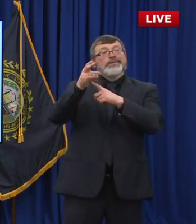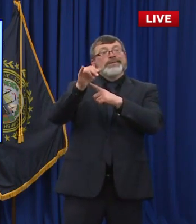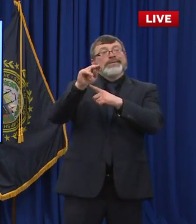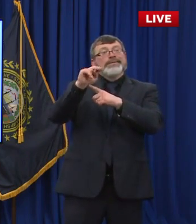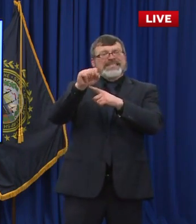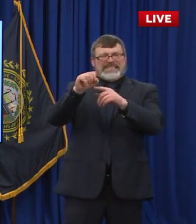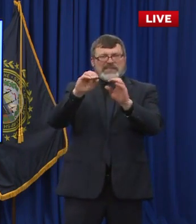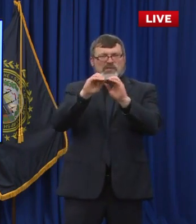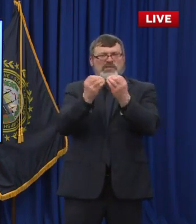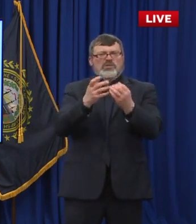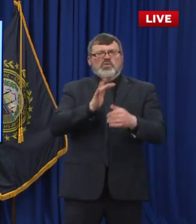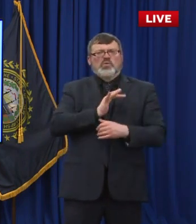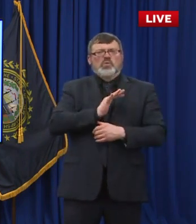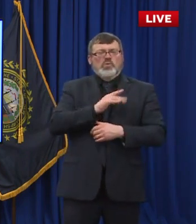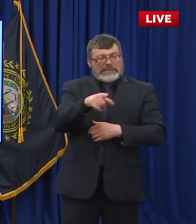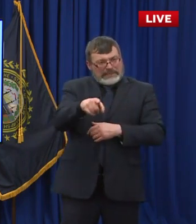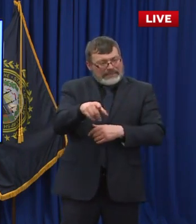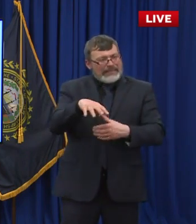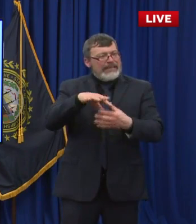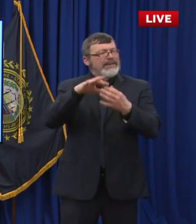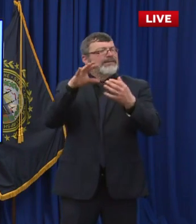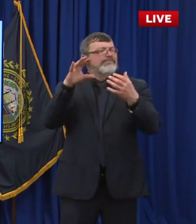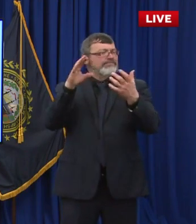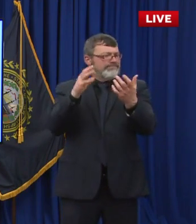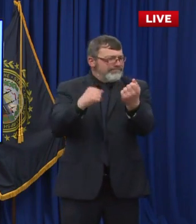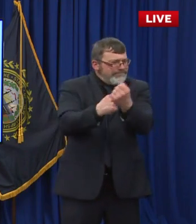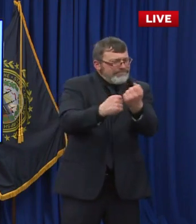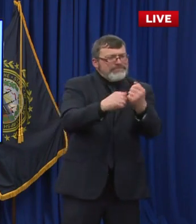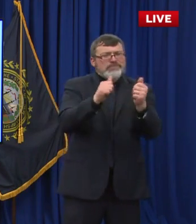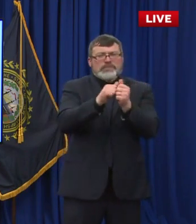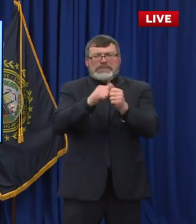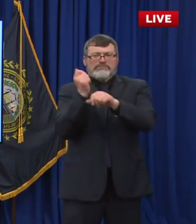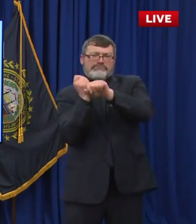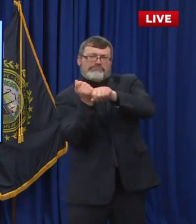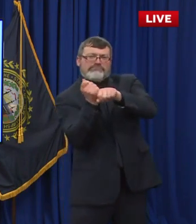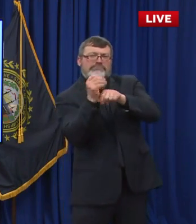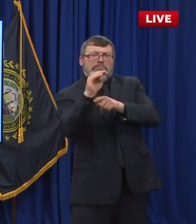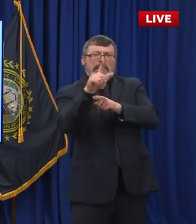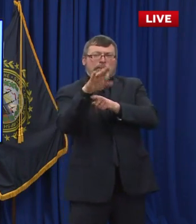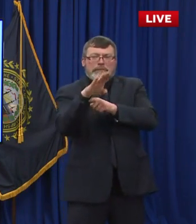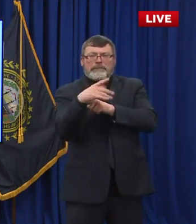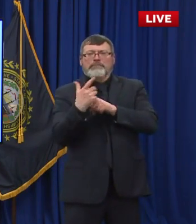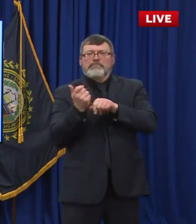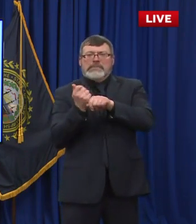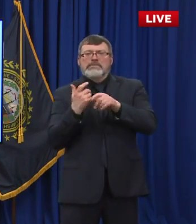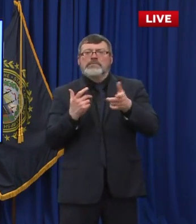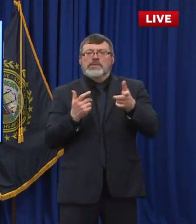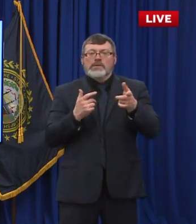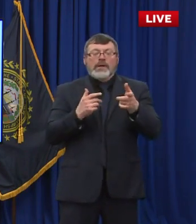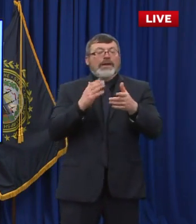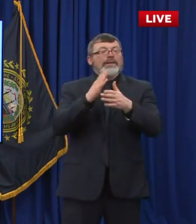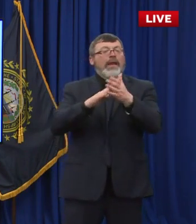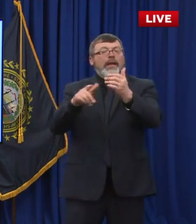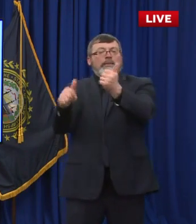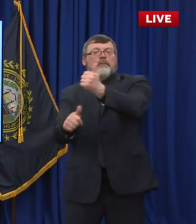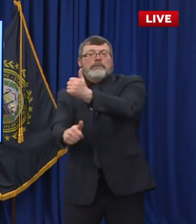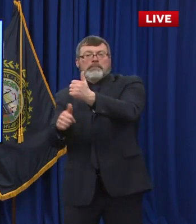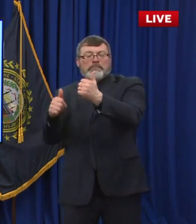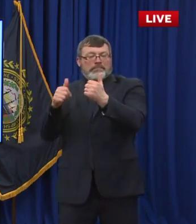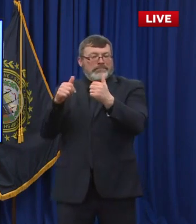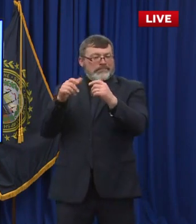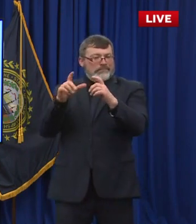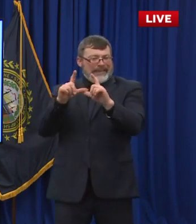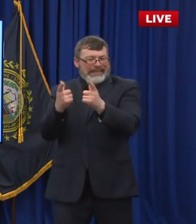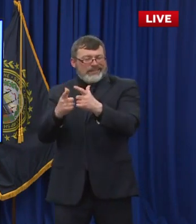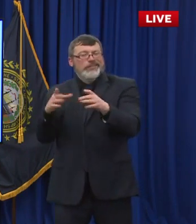Baseball. It was unfortunate to see across the country had certain minor league teams have to close up their stadiums, but not here in Manchester and in New Hampshire.